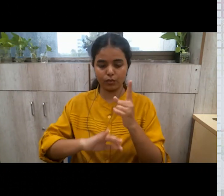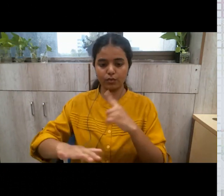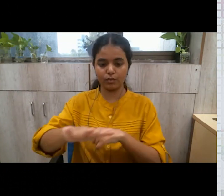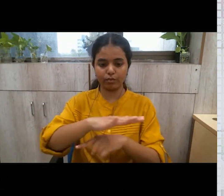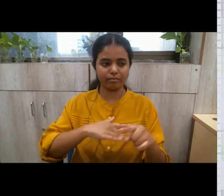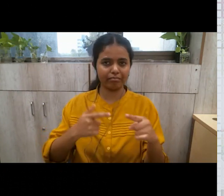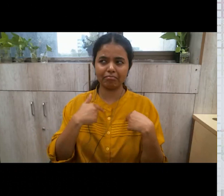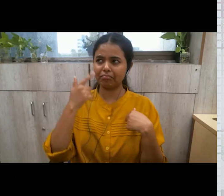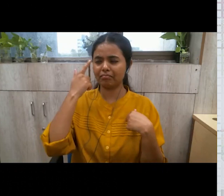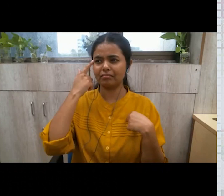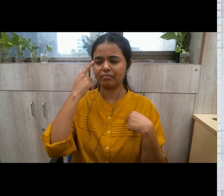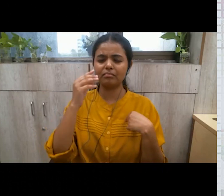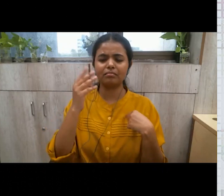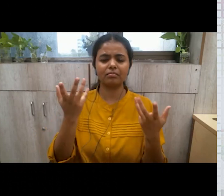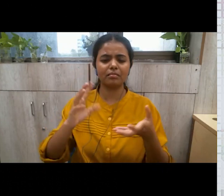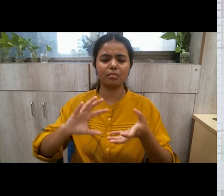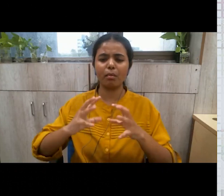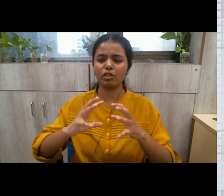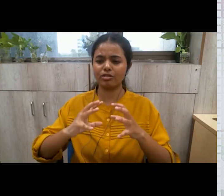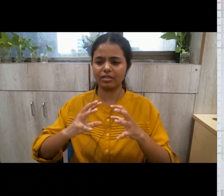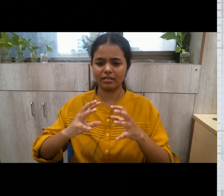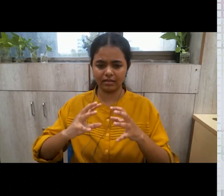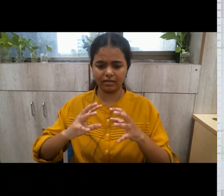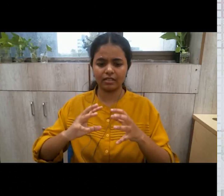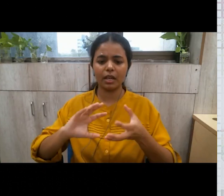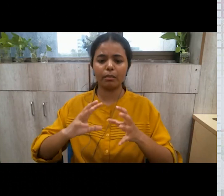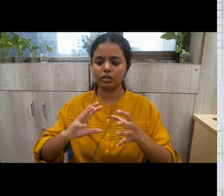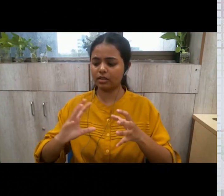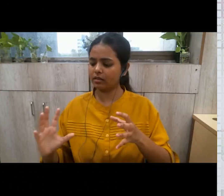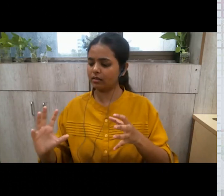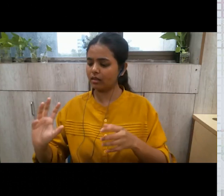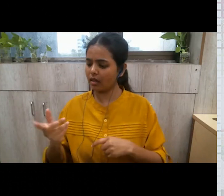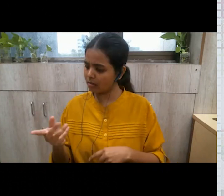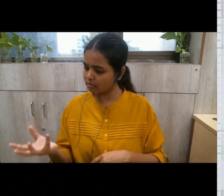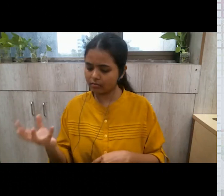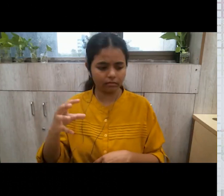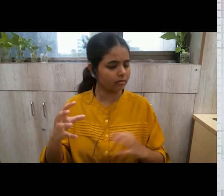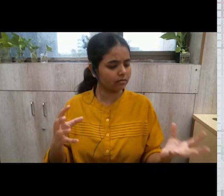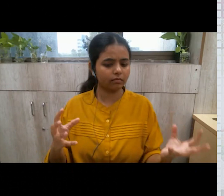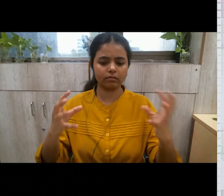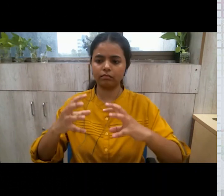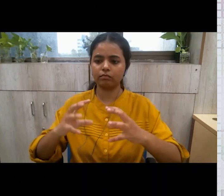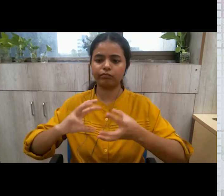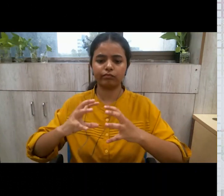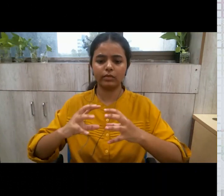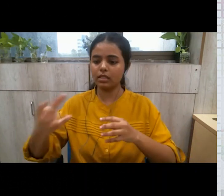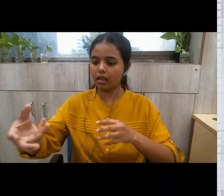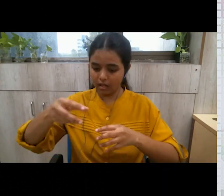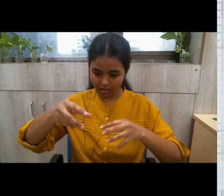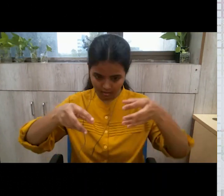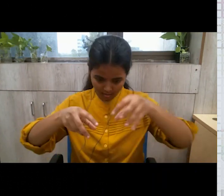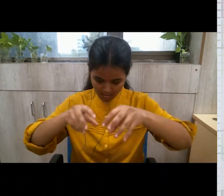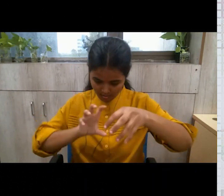is a machinery it works in combination with each other while every part is significant